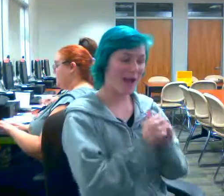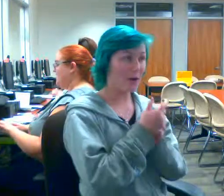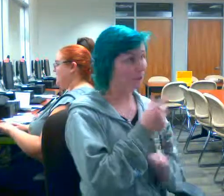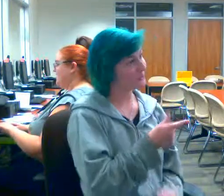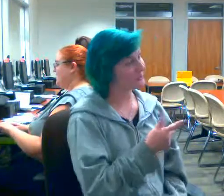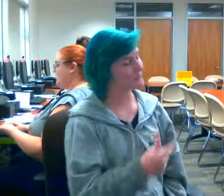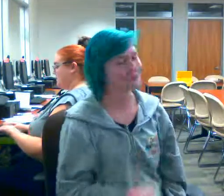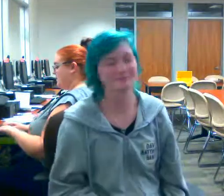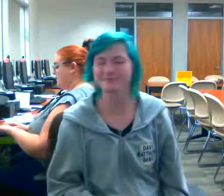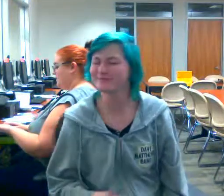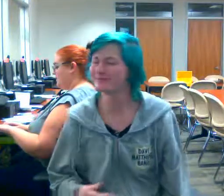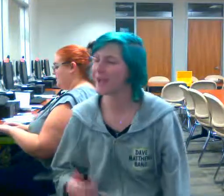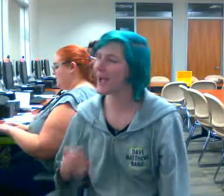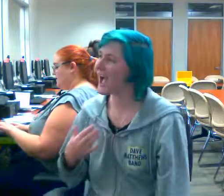You deleted it, didn't you?